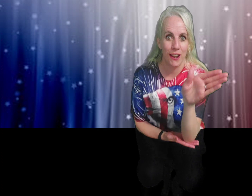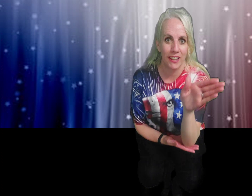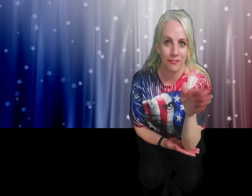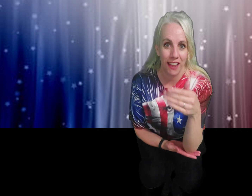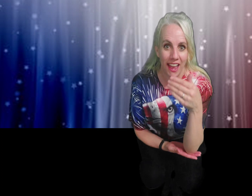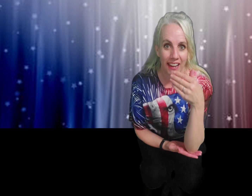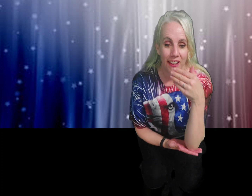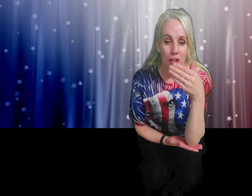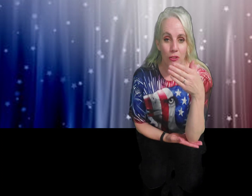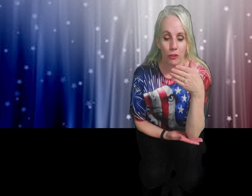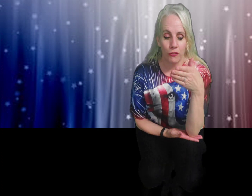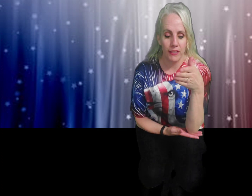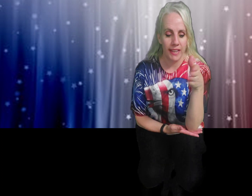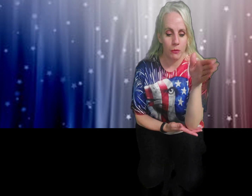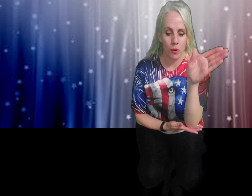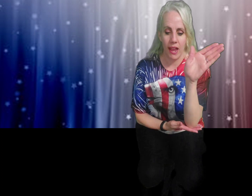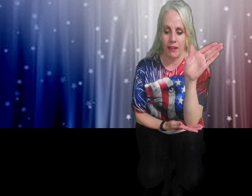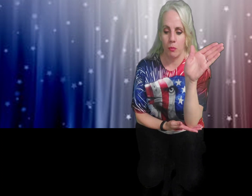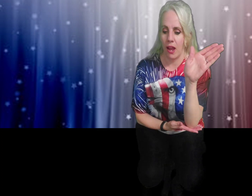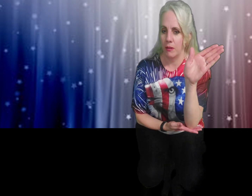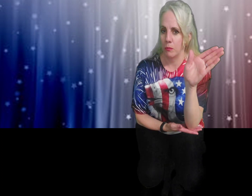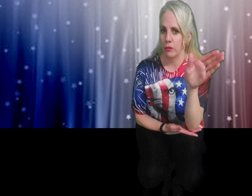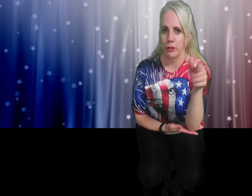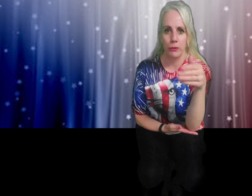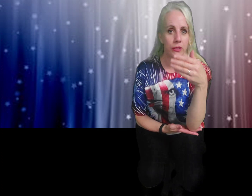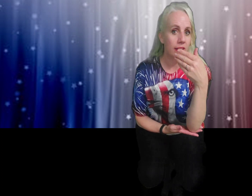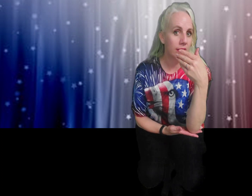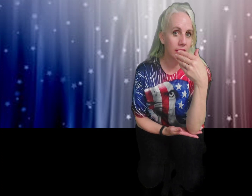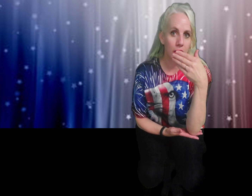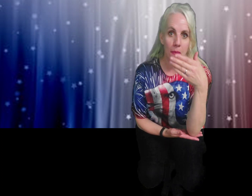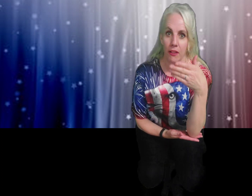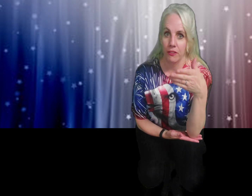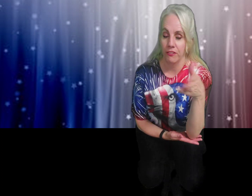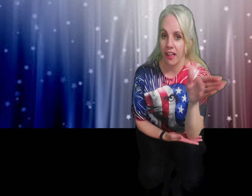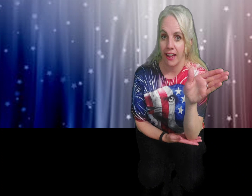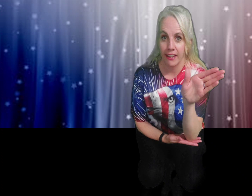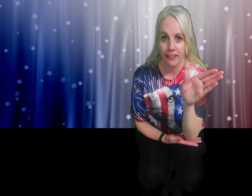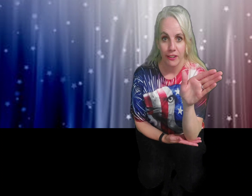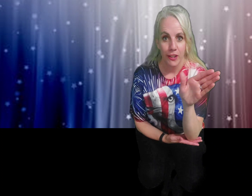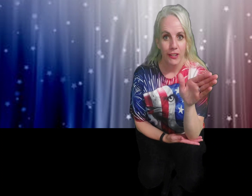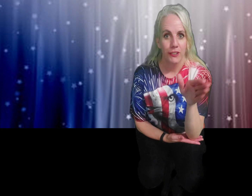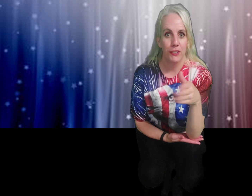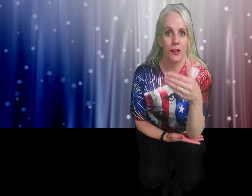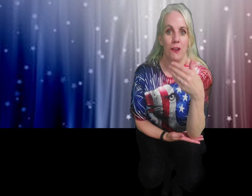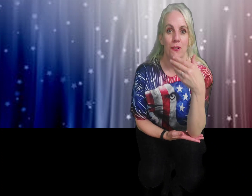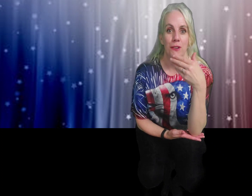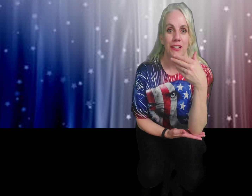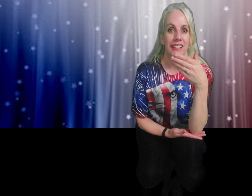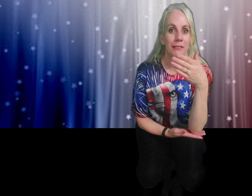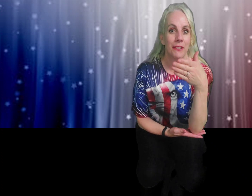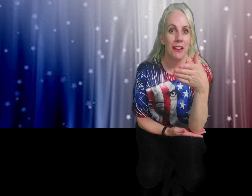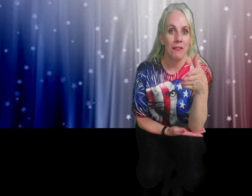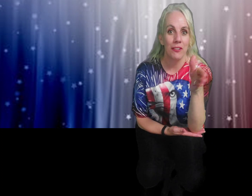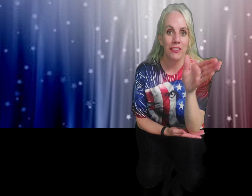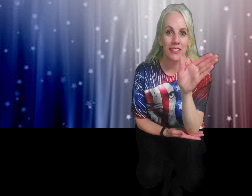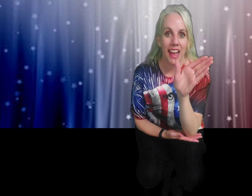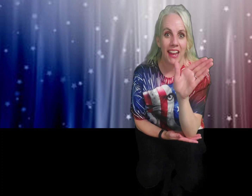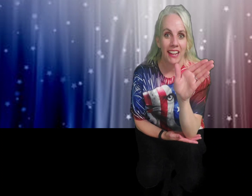air like a flag. So, if you say red, white, and blue, that's still about the flag. So, whenever you say